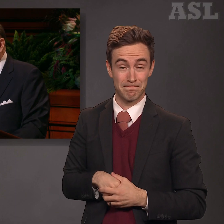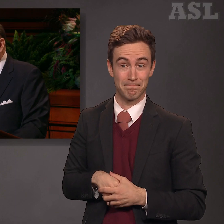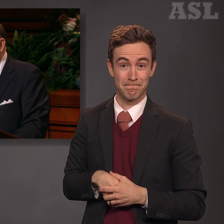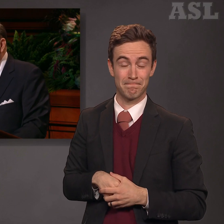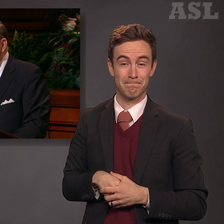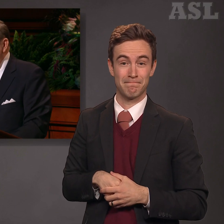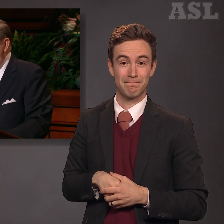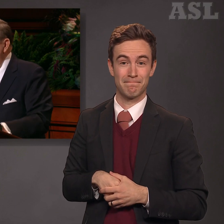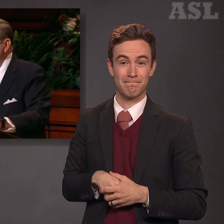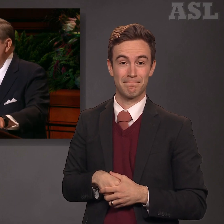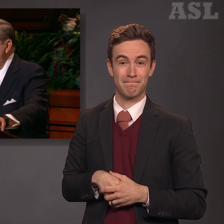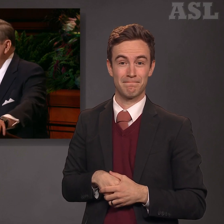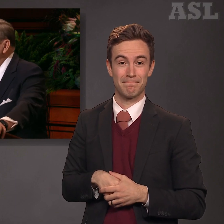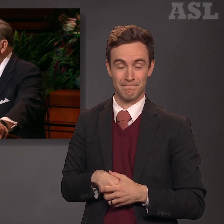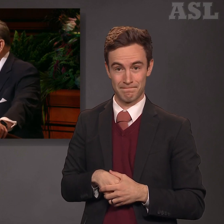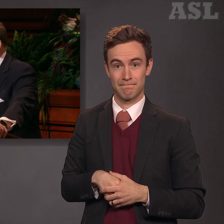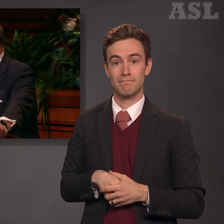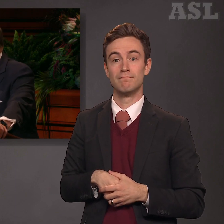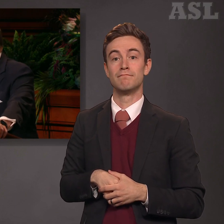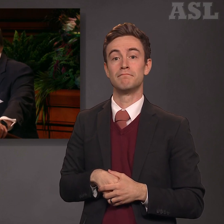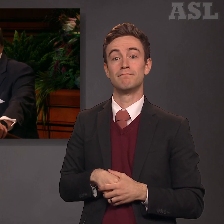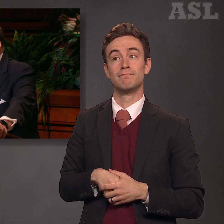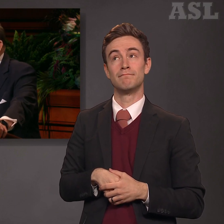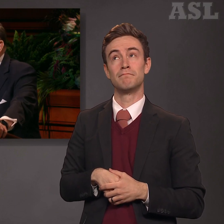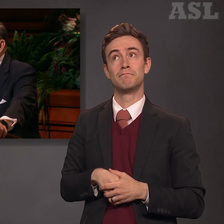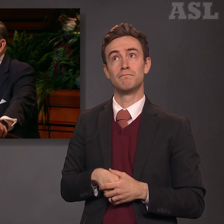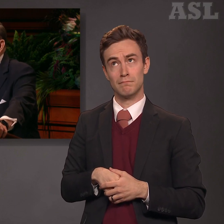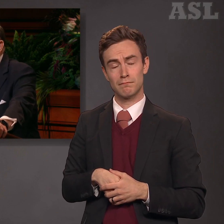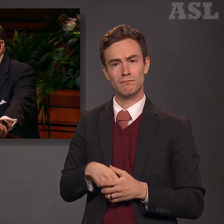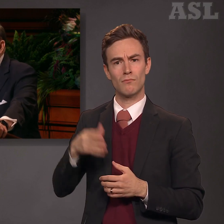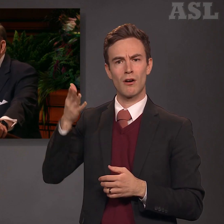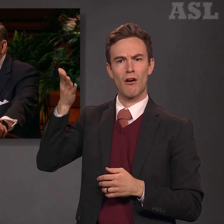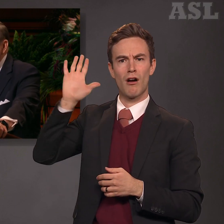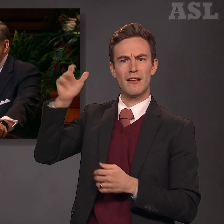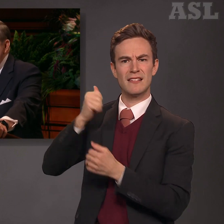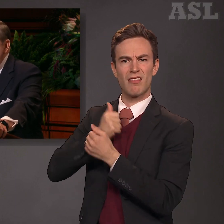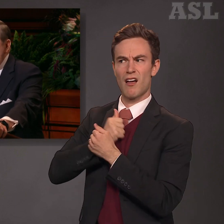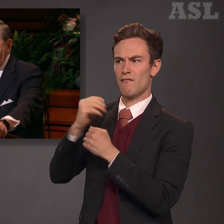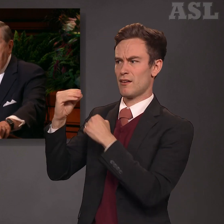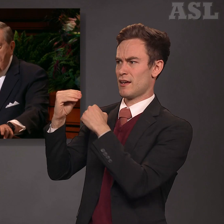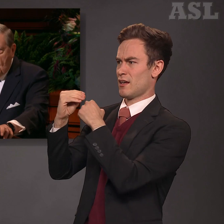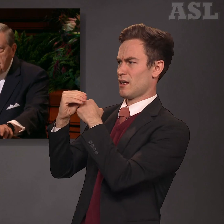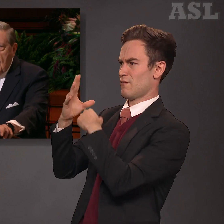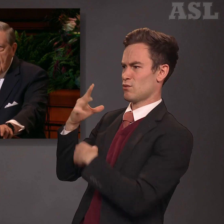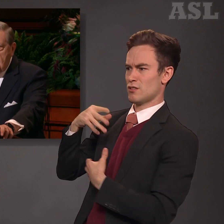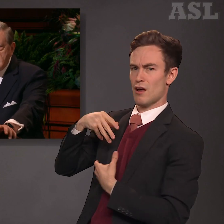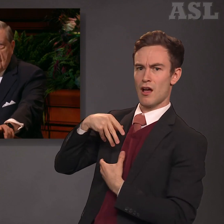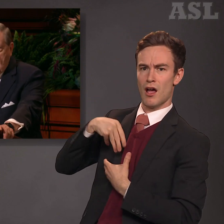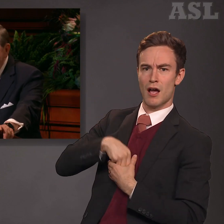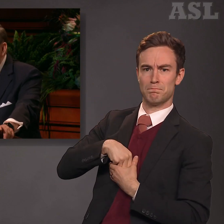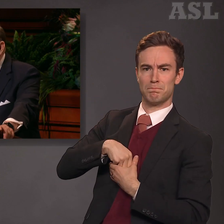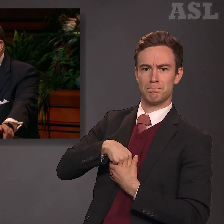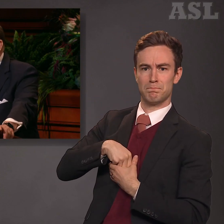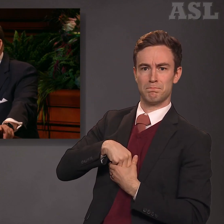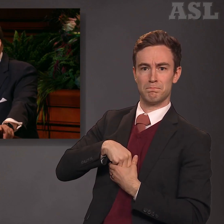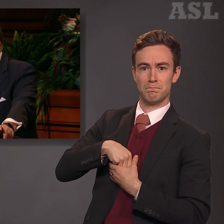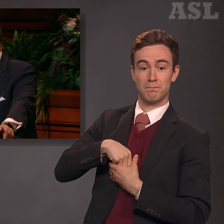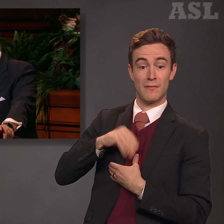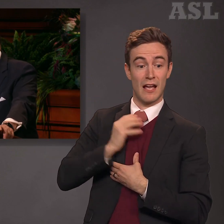Now, when the love of God sets the tone for our own lives, our own relationships to each